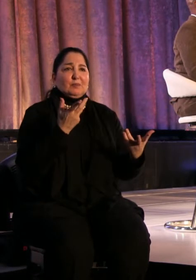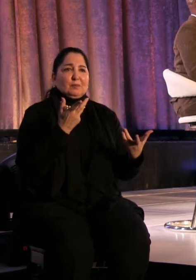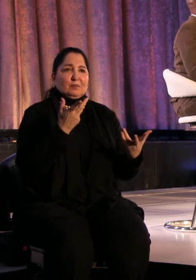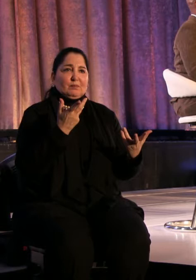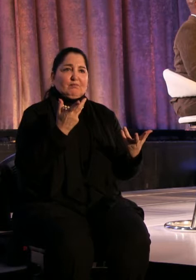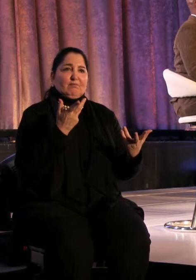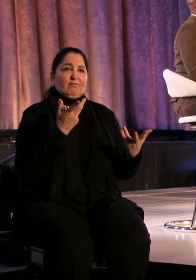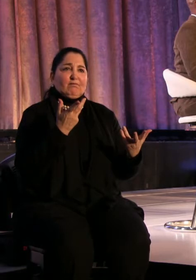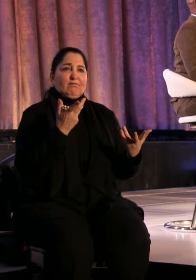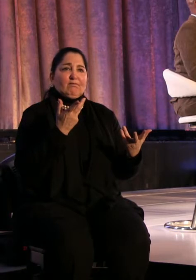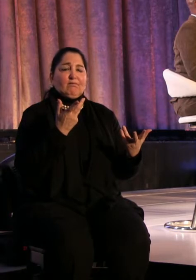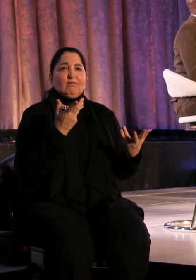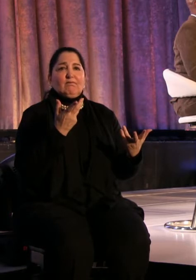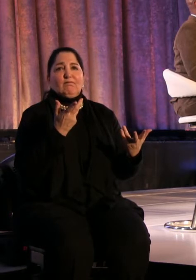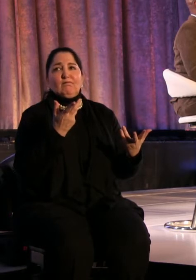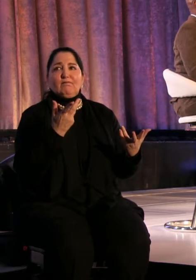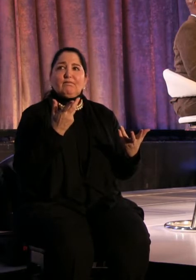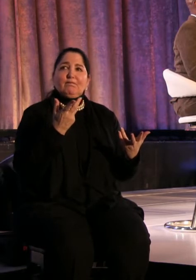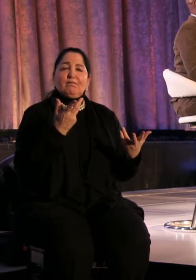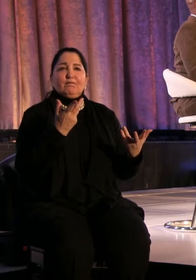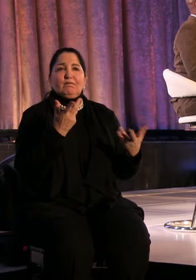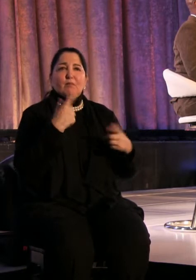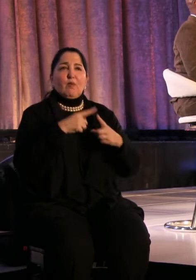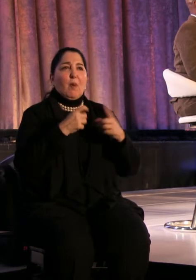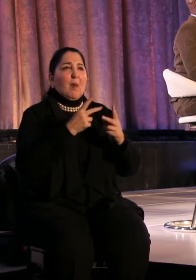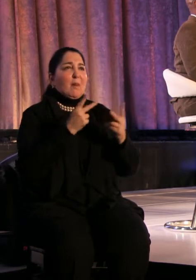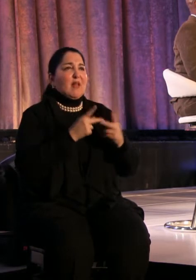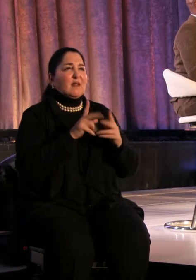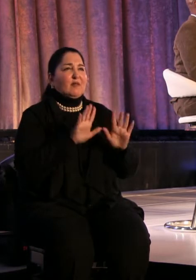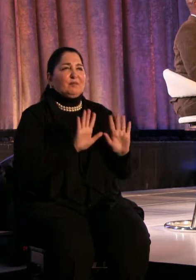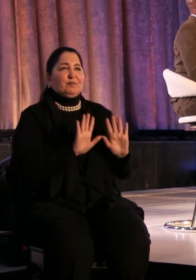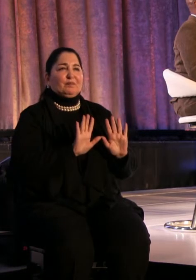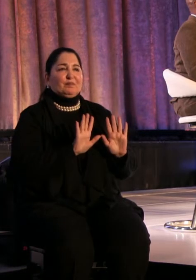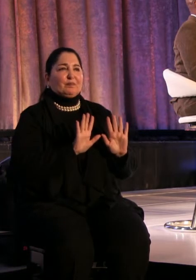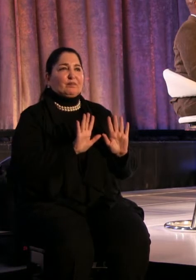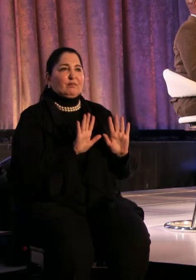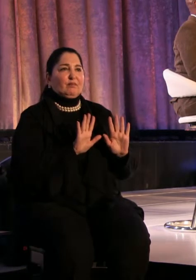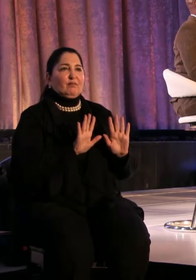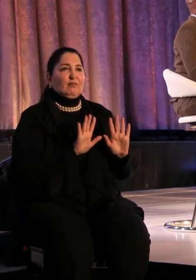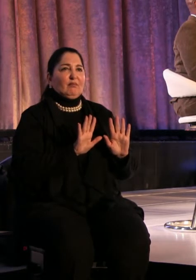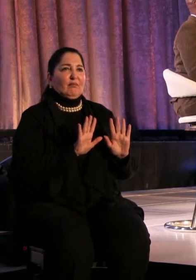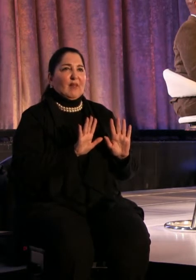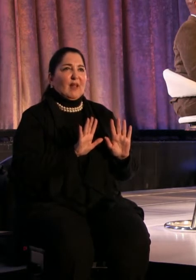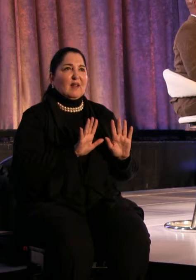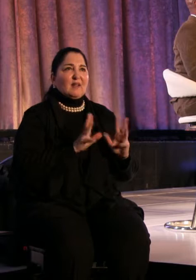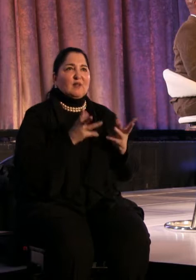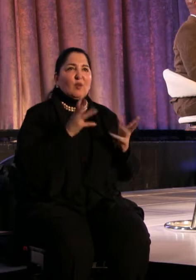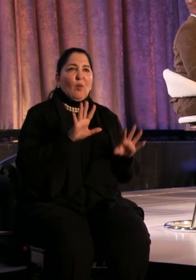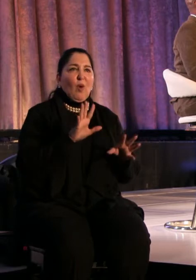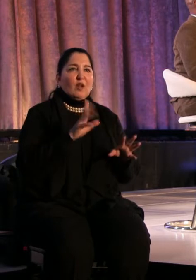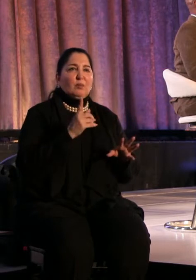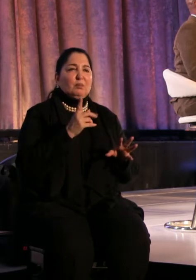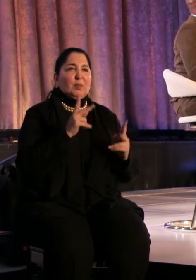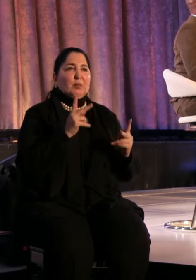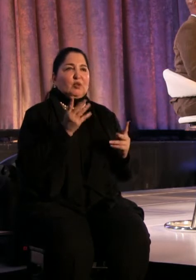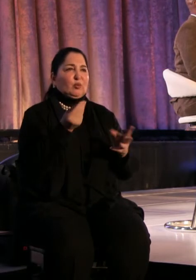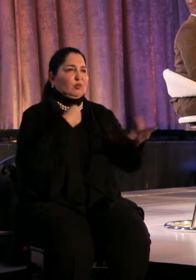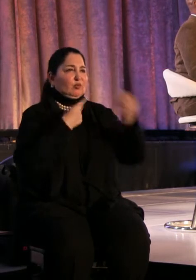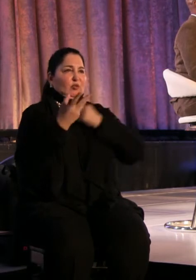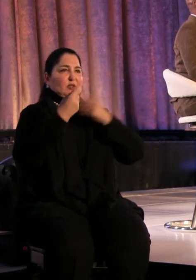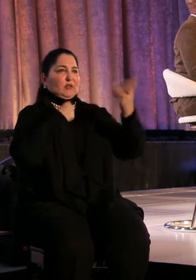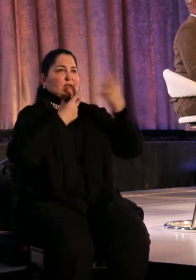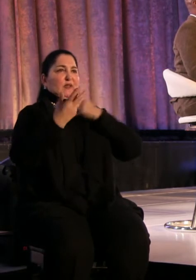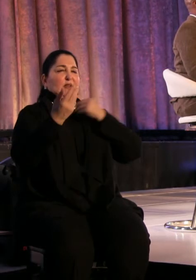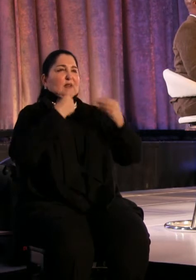a place of reservation towards being pandered to. How do we make them